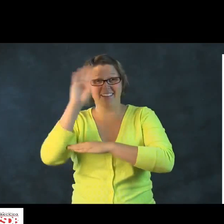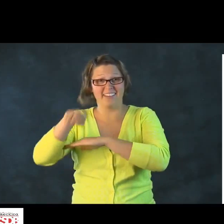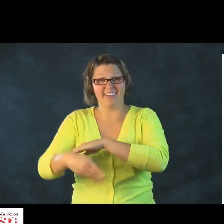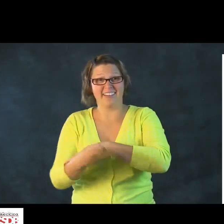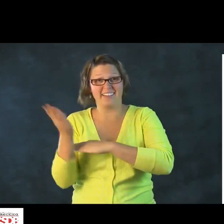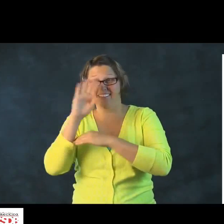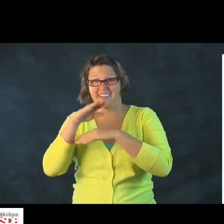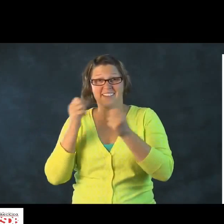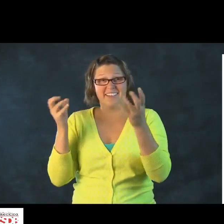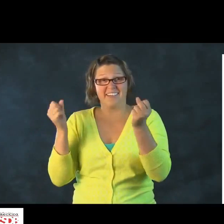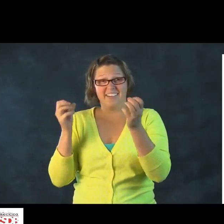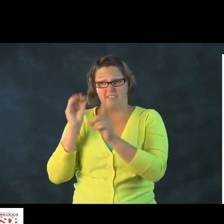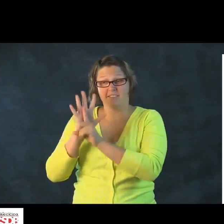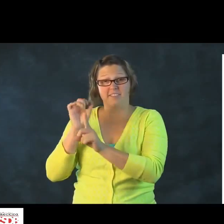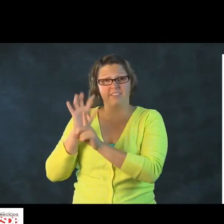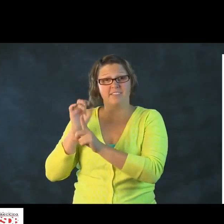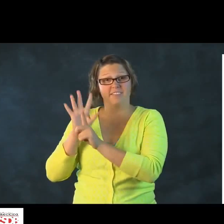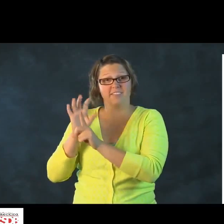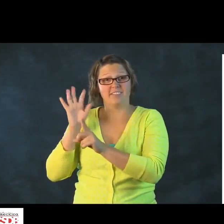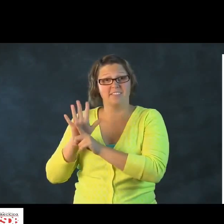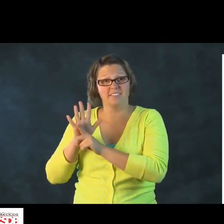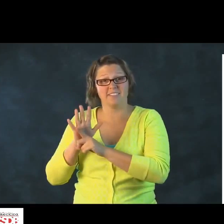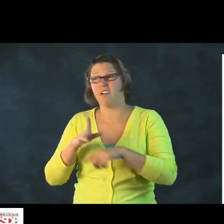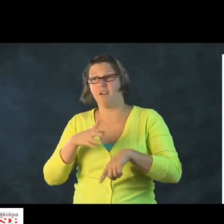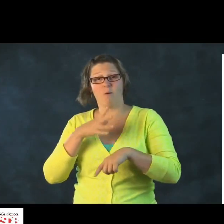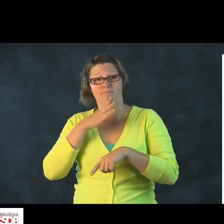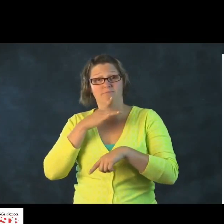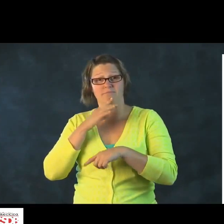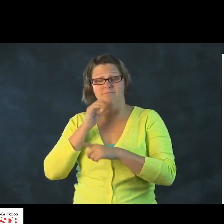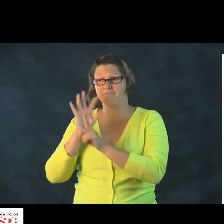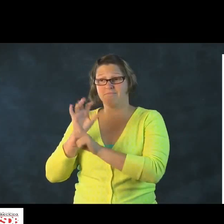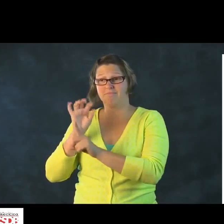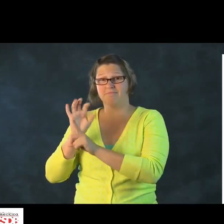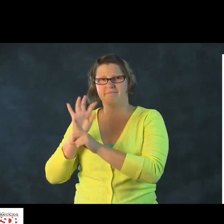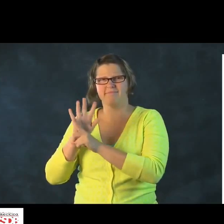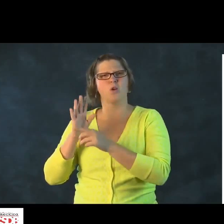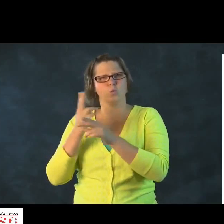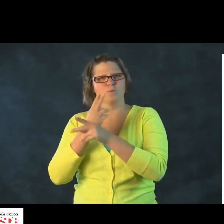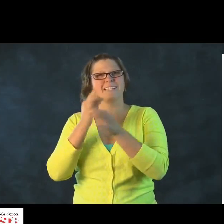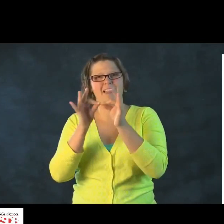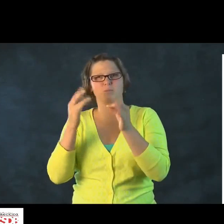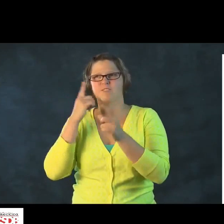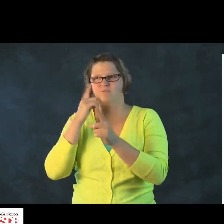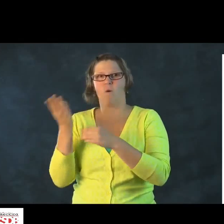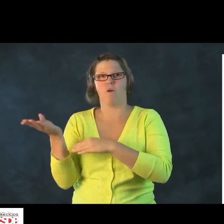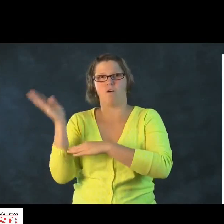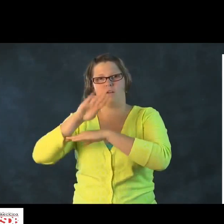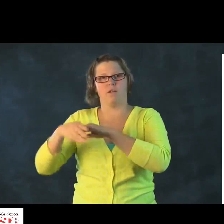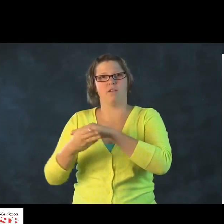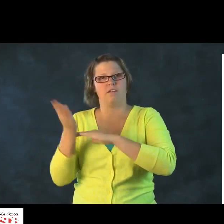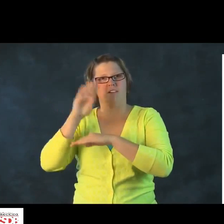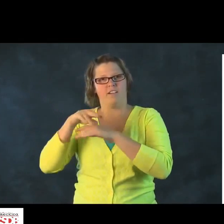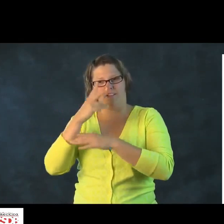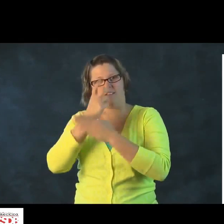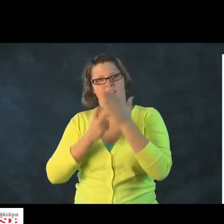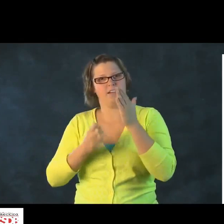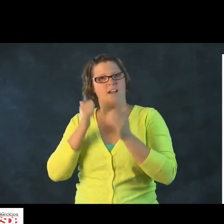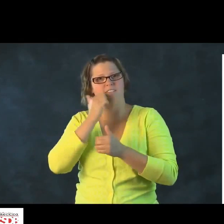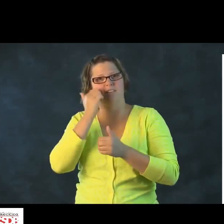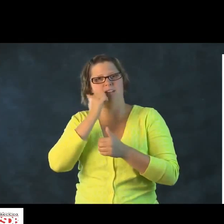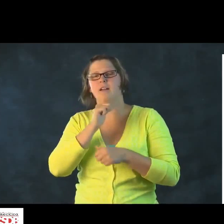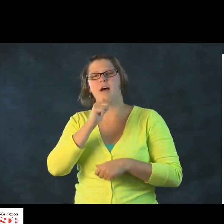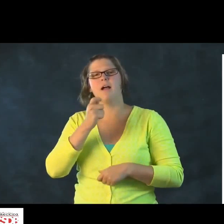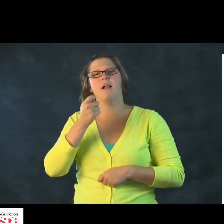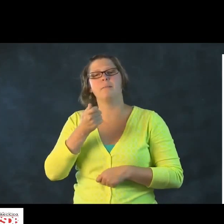you have to talk about immersion. If someone is signing all day long, they are exposed to that language. You have to immerse the child in the